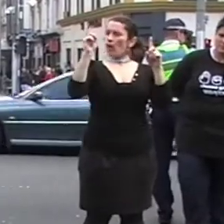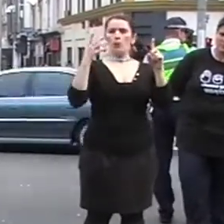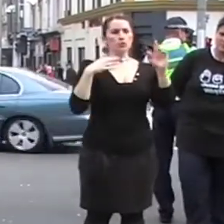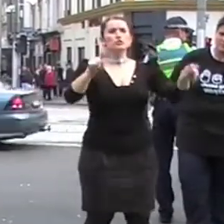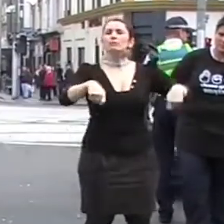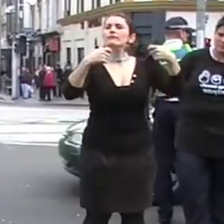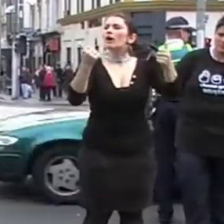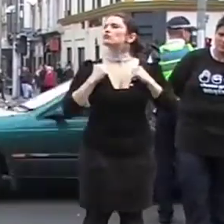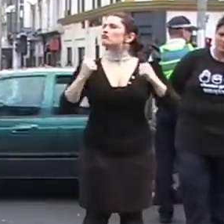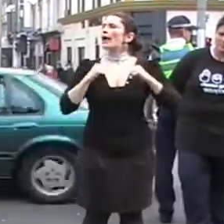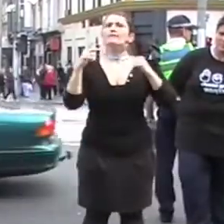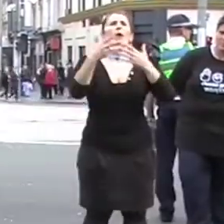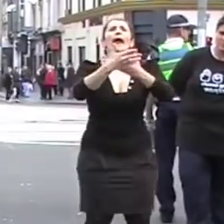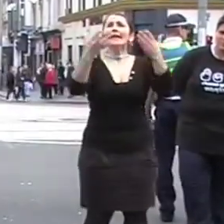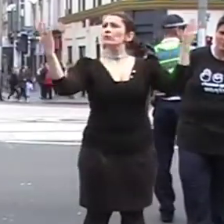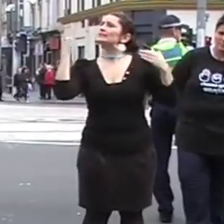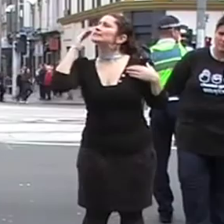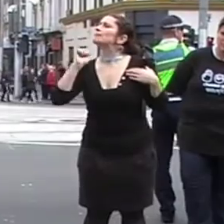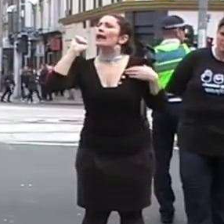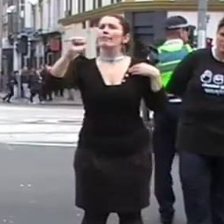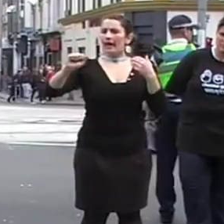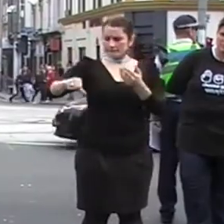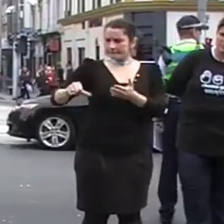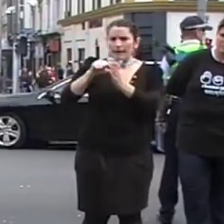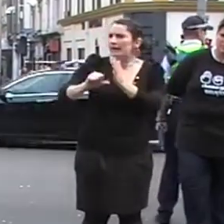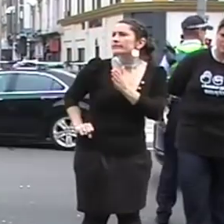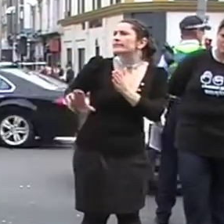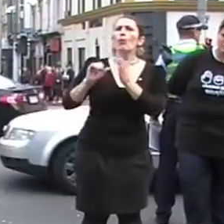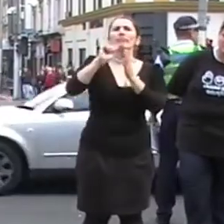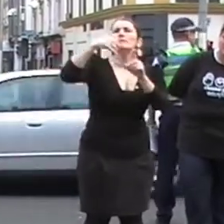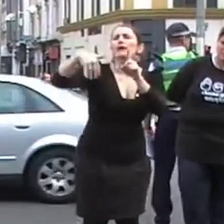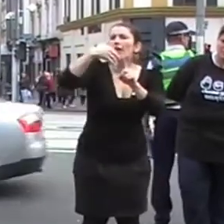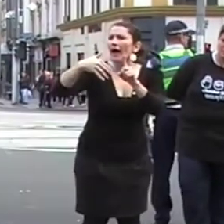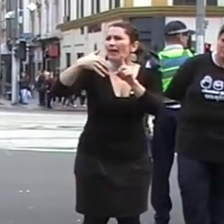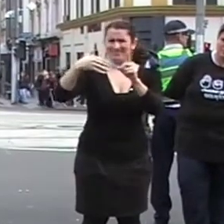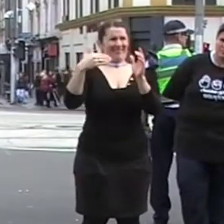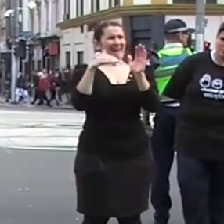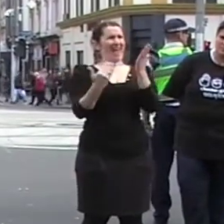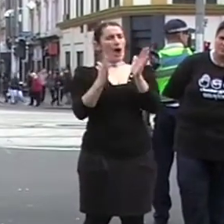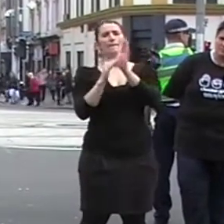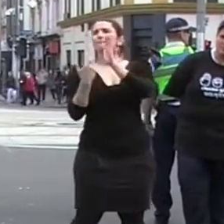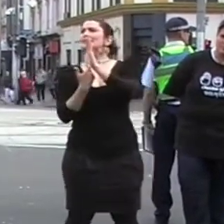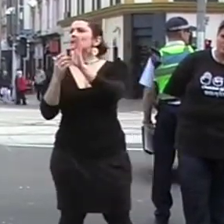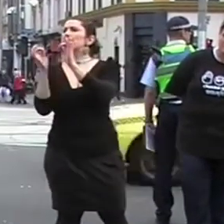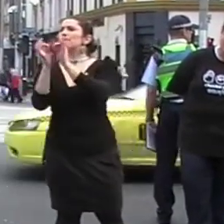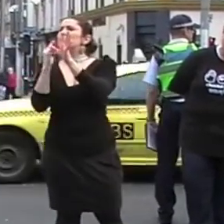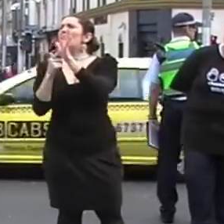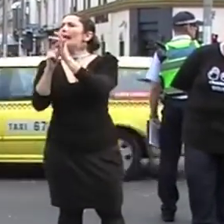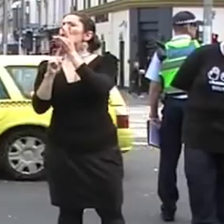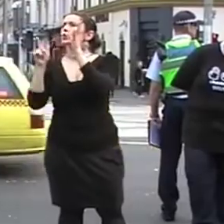and their circumstances. Now Mr. Bailey will be $300 million from the TAFE system, but he will